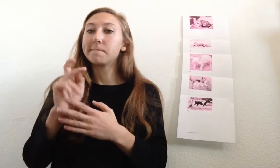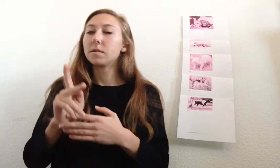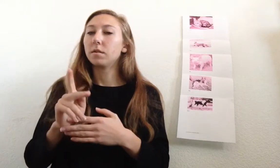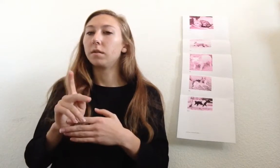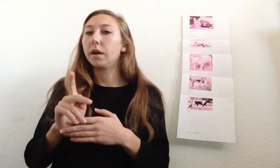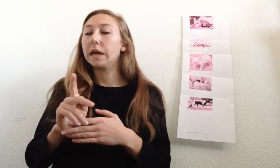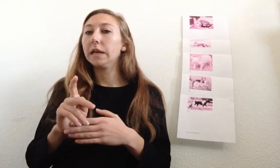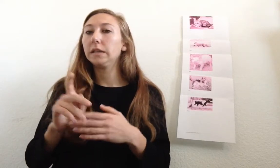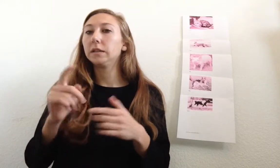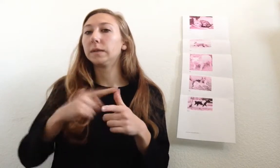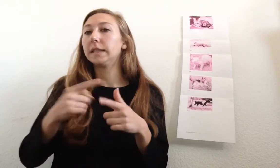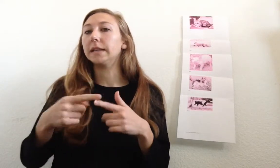Okay, what's next?